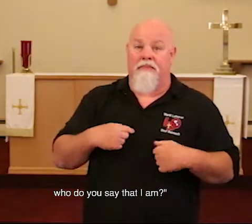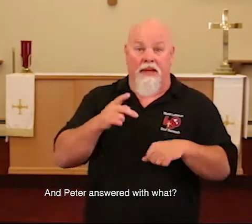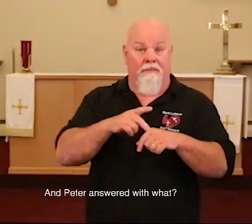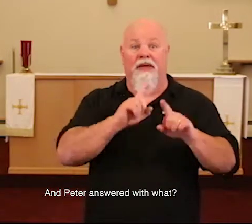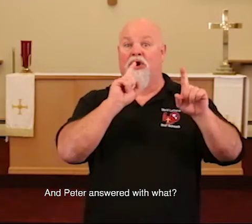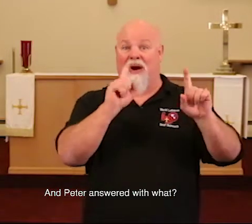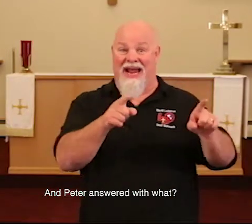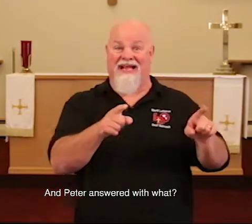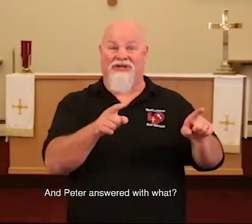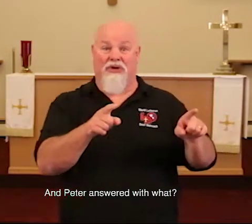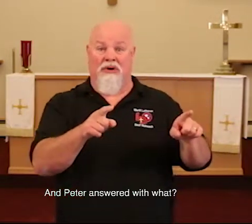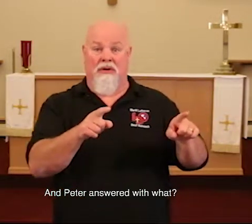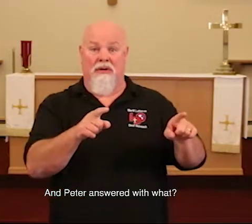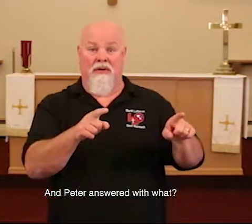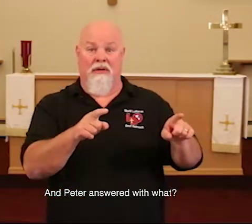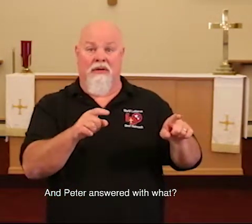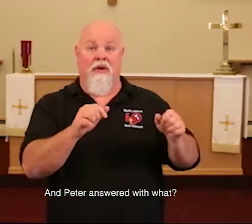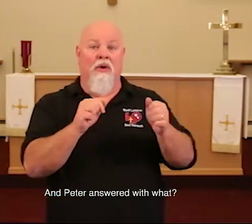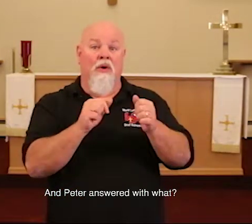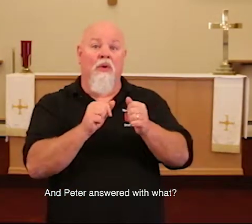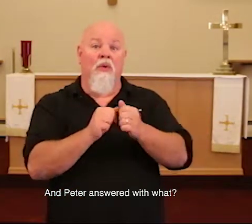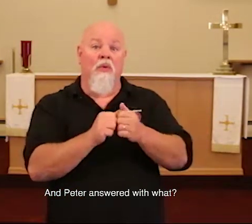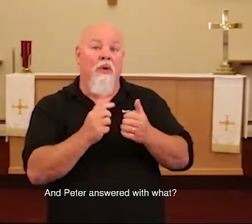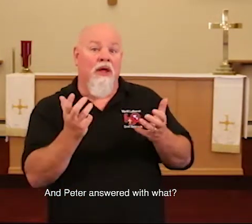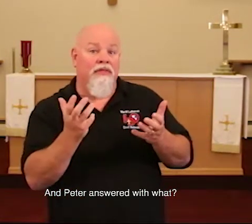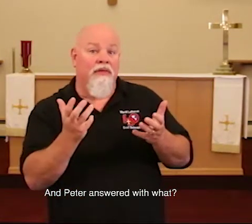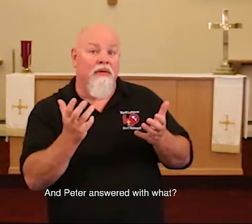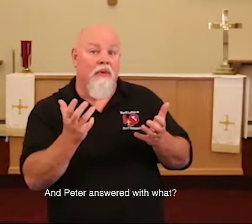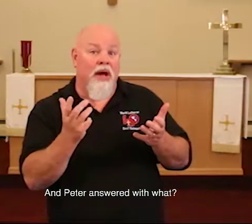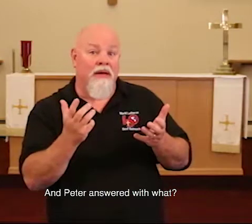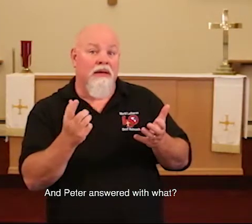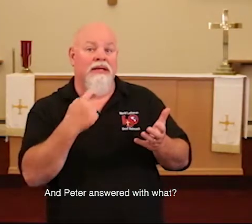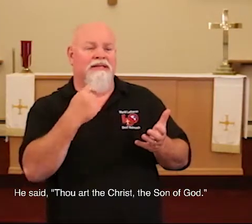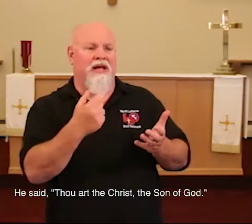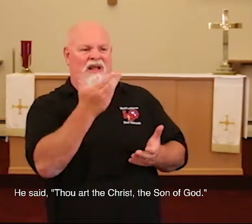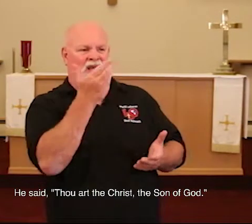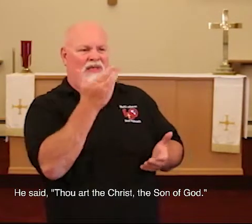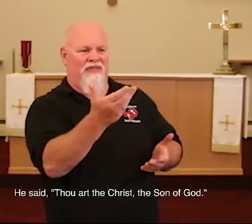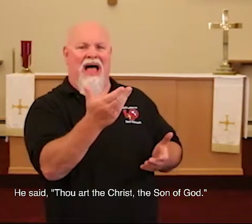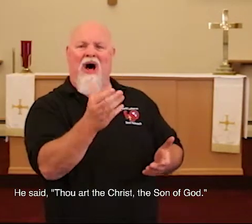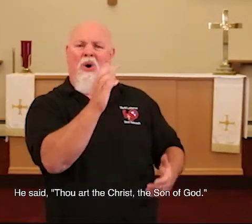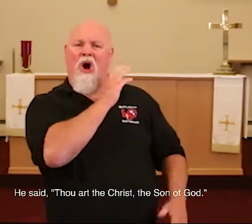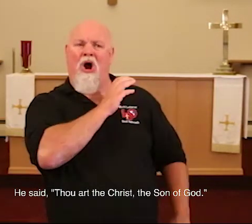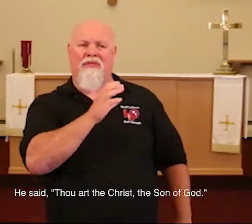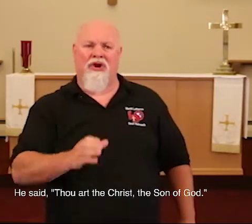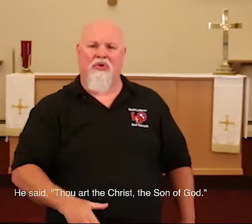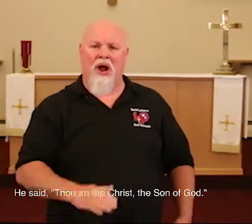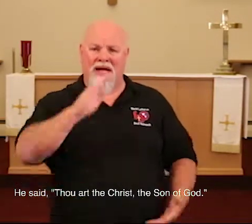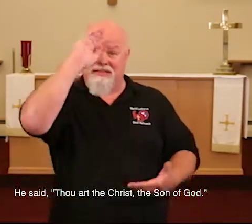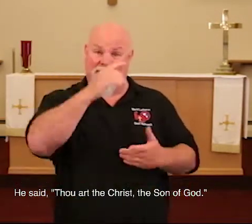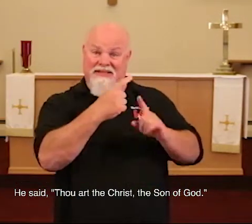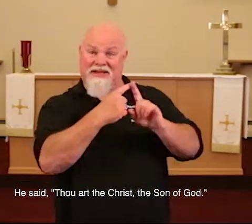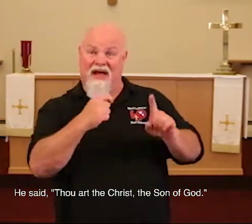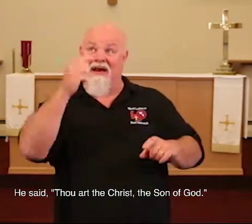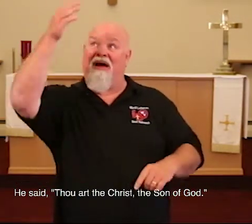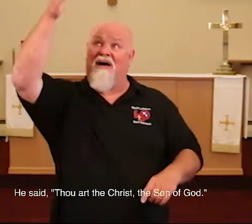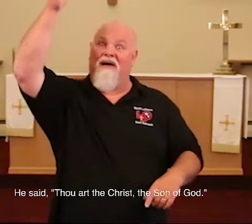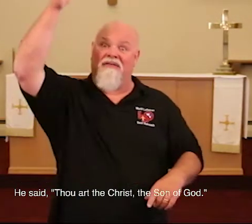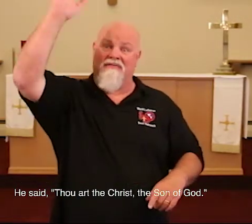And Peter answered, with what? He said, thou art the Christ, the son of